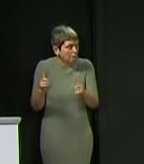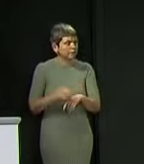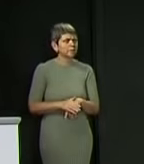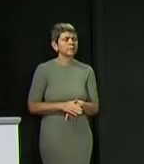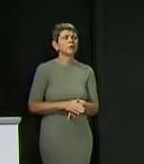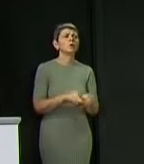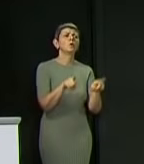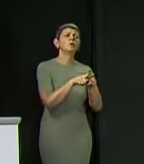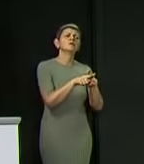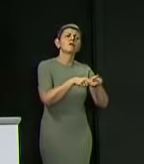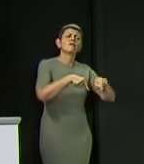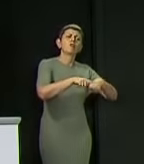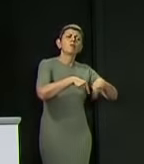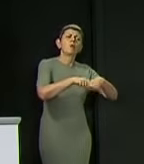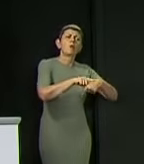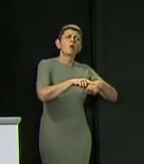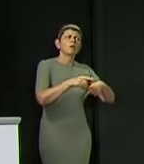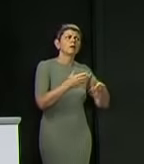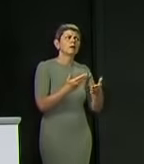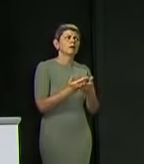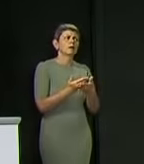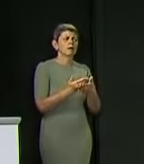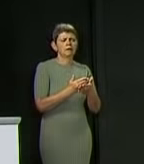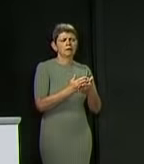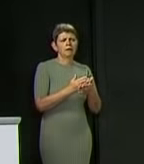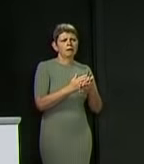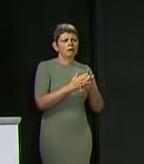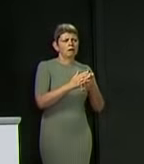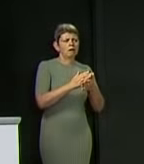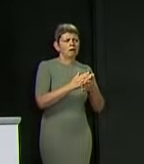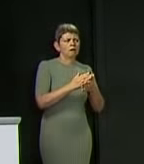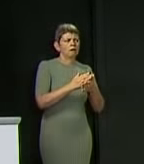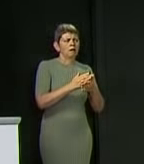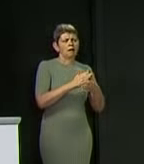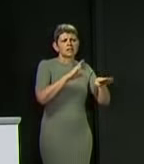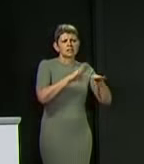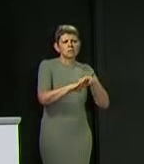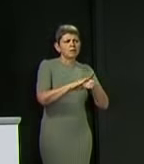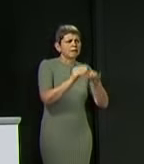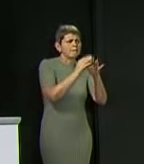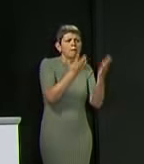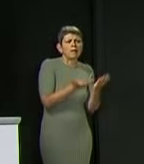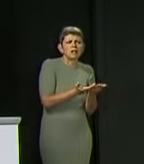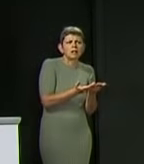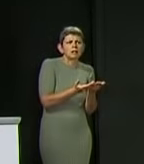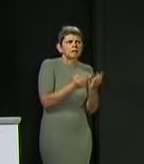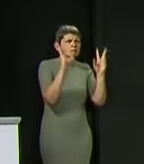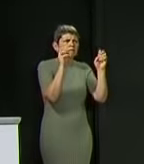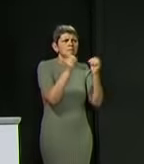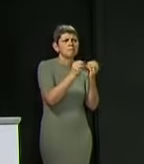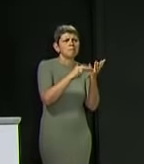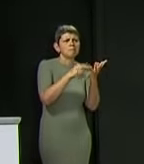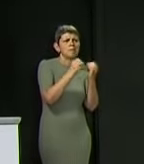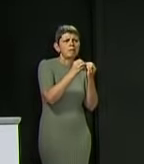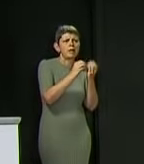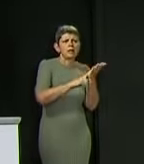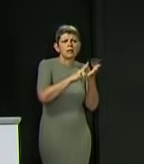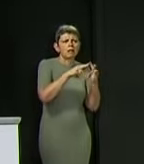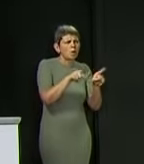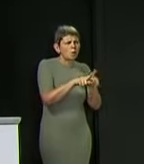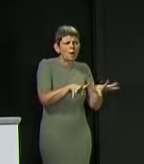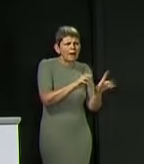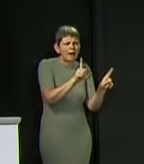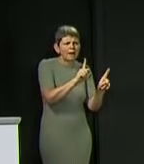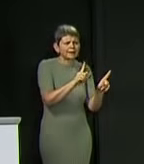understanding of what a sporting bubble should be, what a sporting bubble should look like? There seems to be a bit of confusion over this. And just